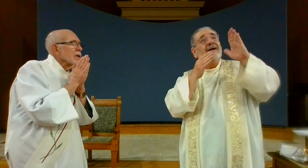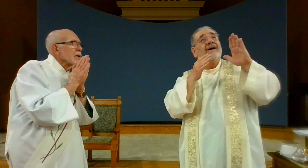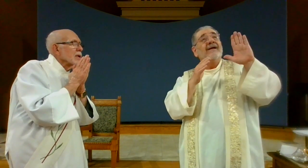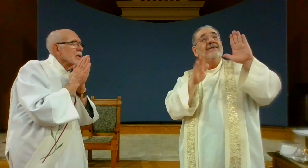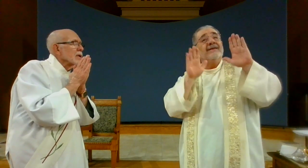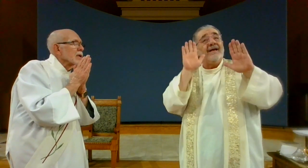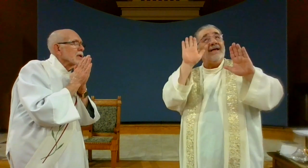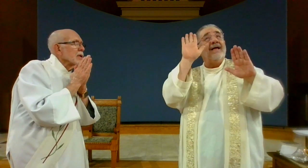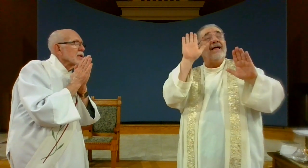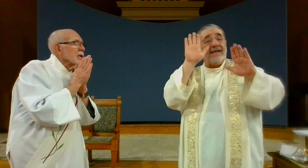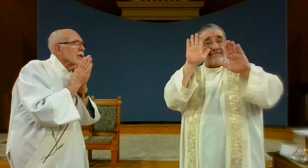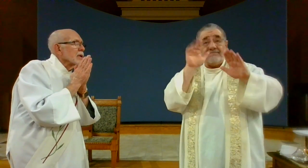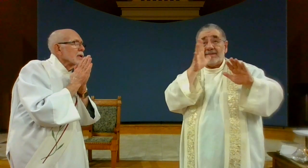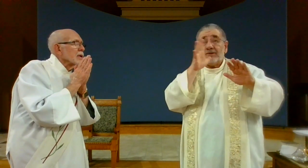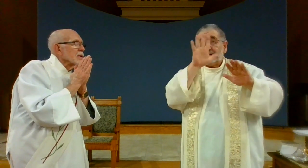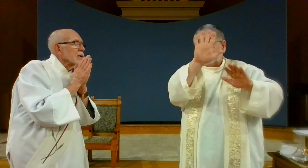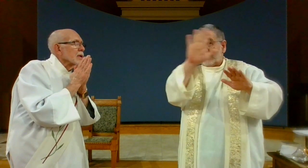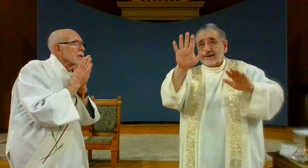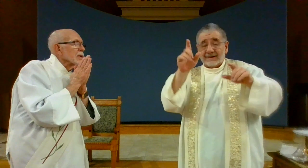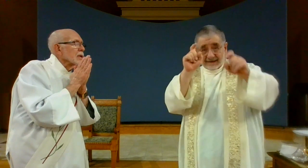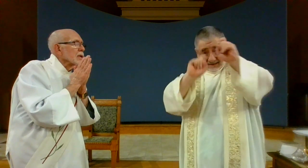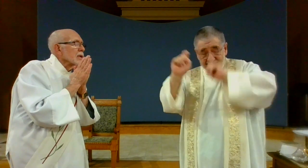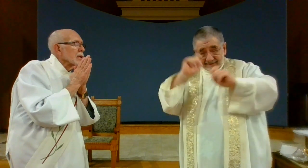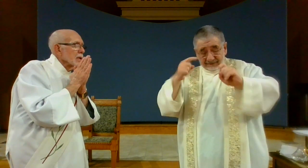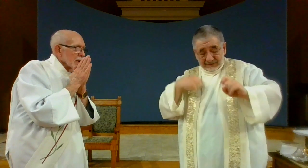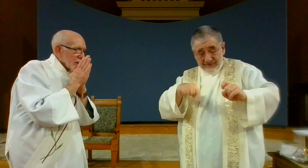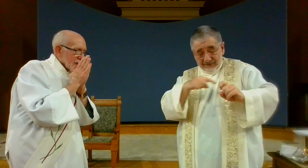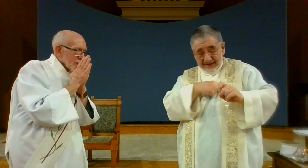we thank God for giving us mothers and for teaching us